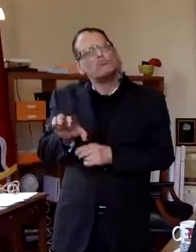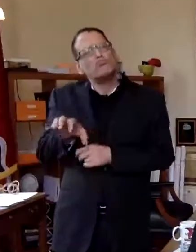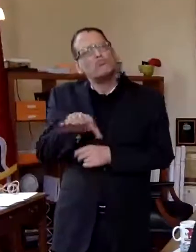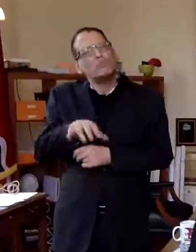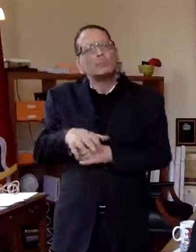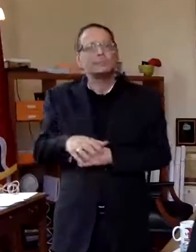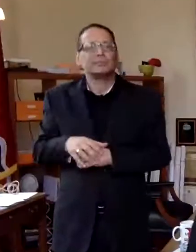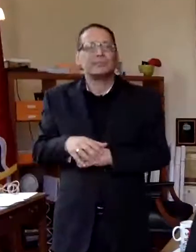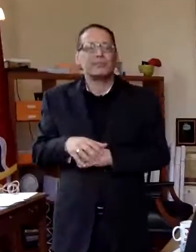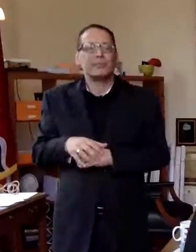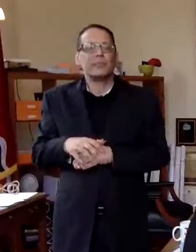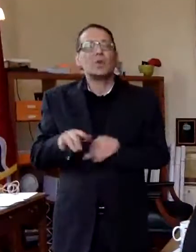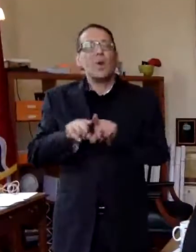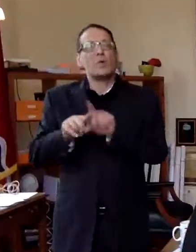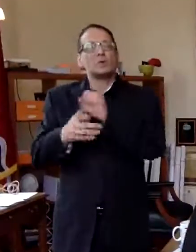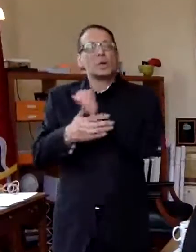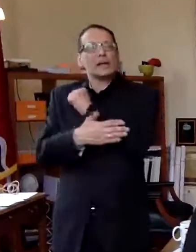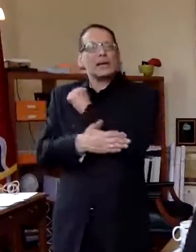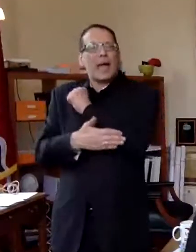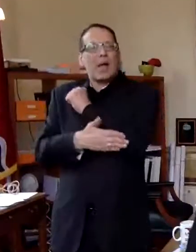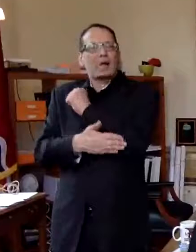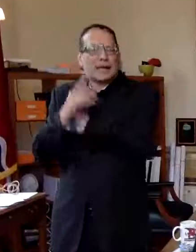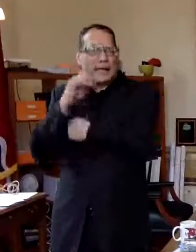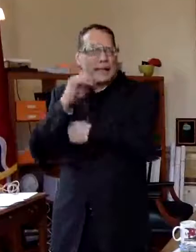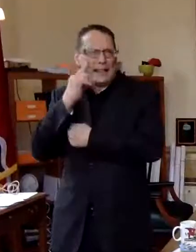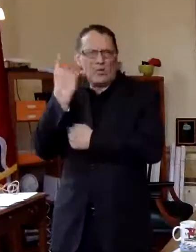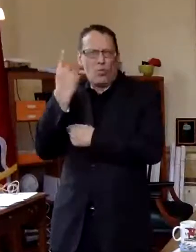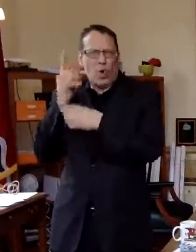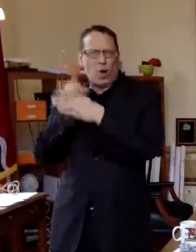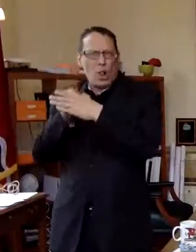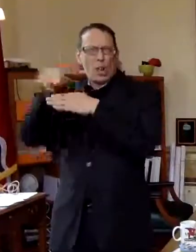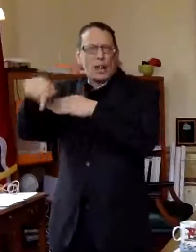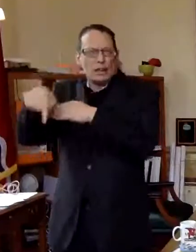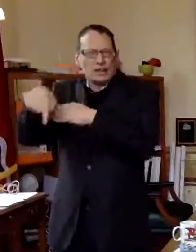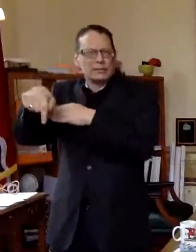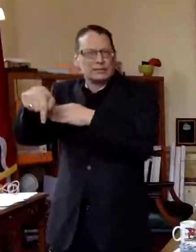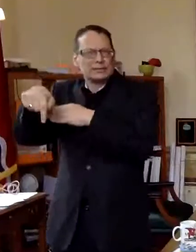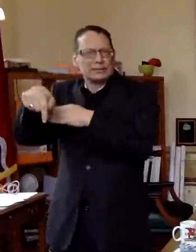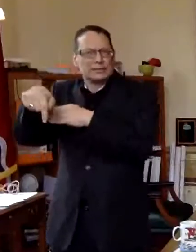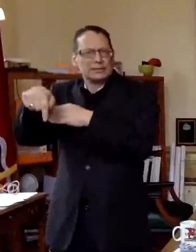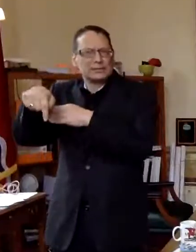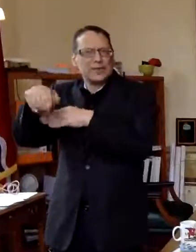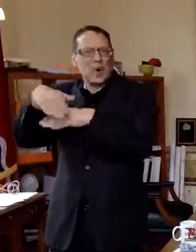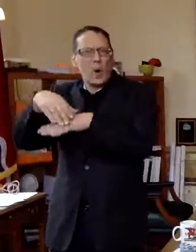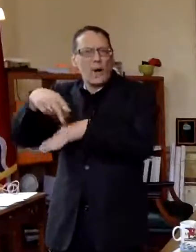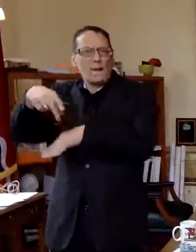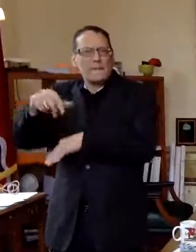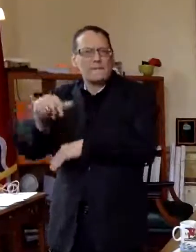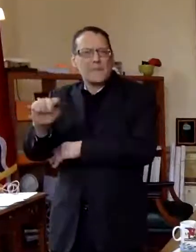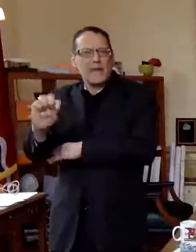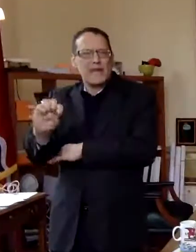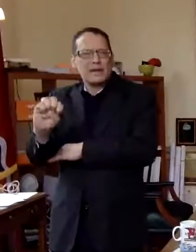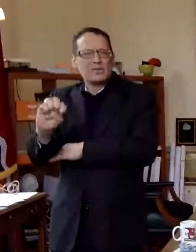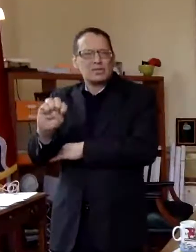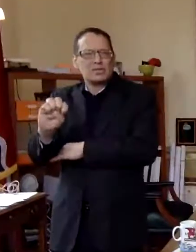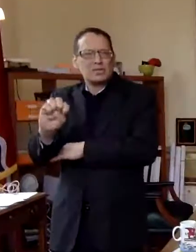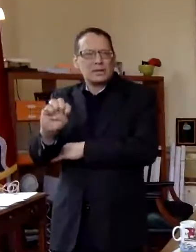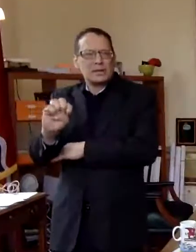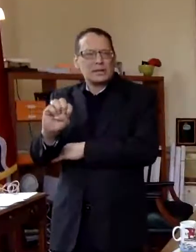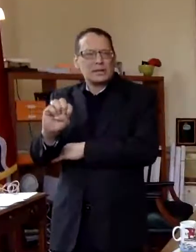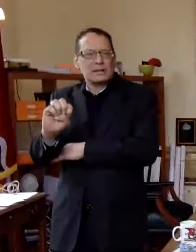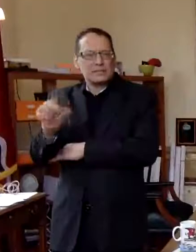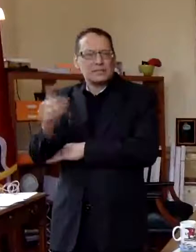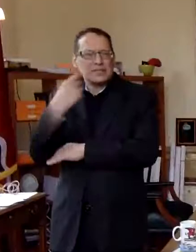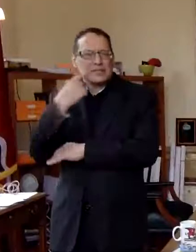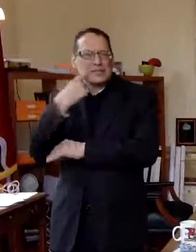and a couple also in the county one just just over the city limit line um on page 6763 page which is